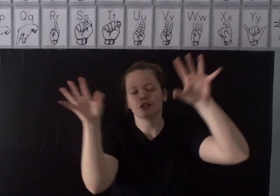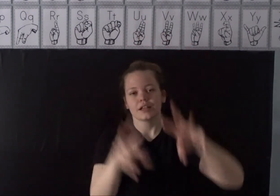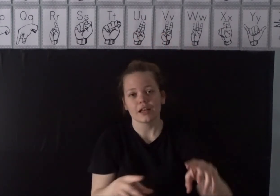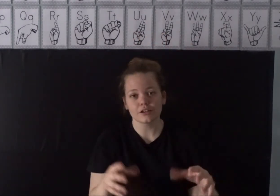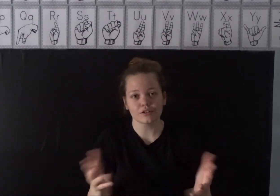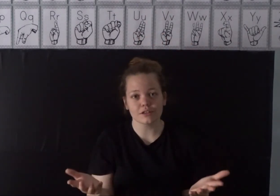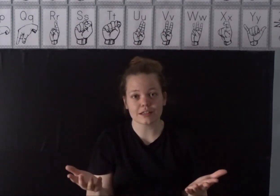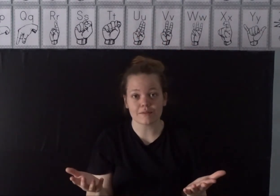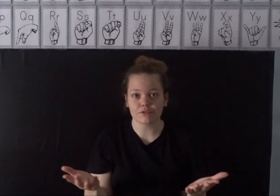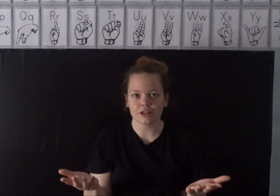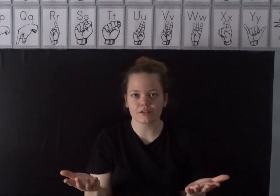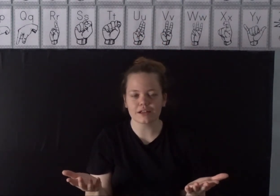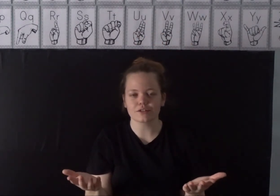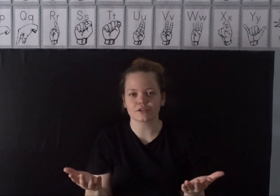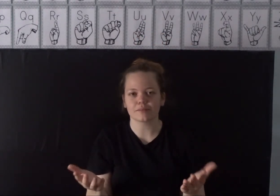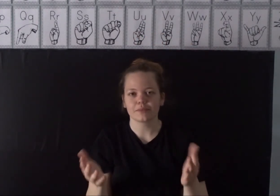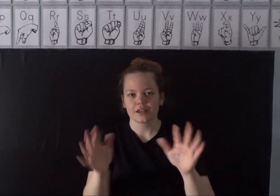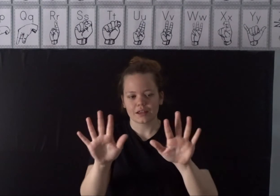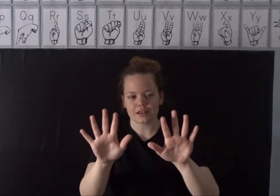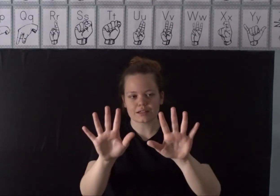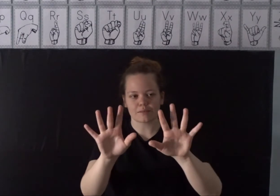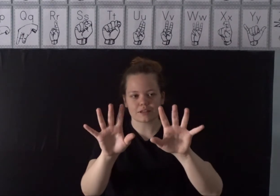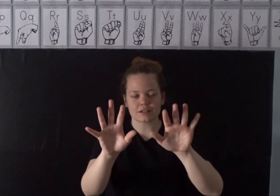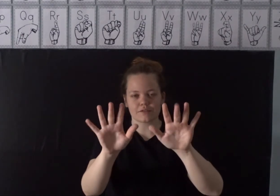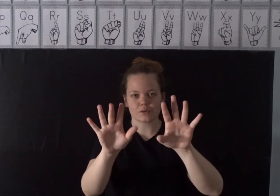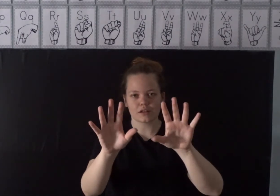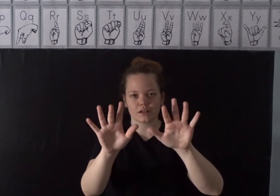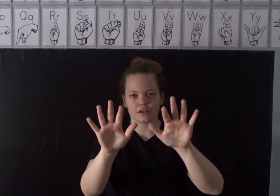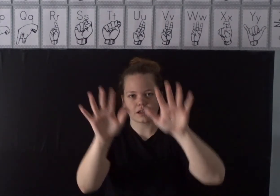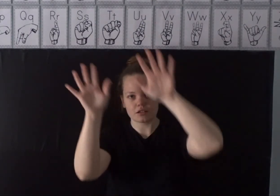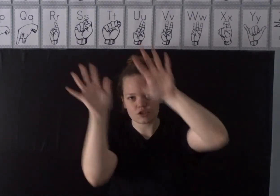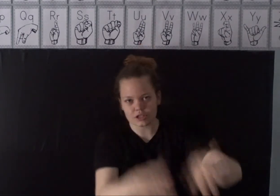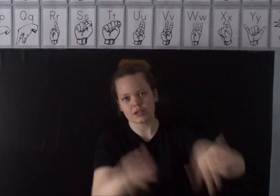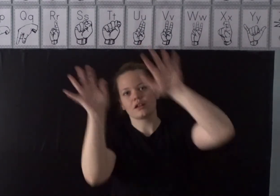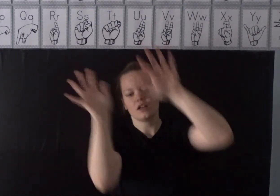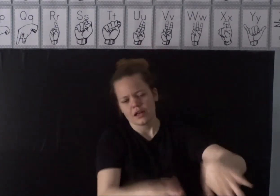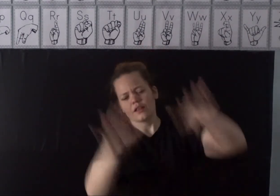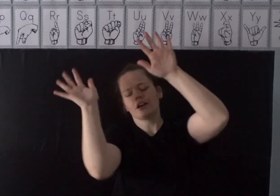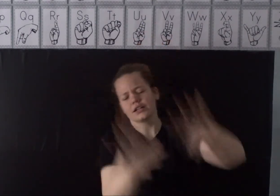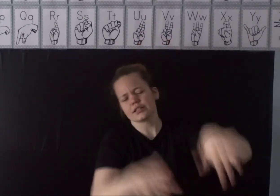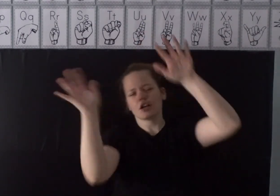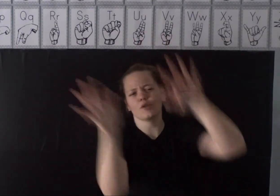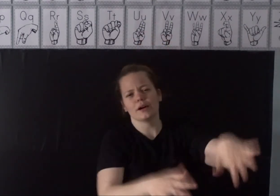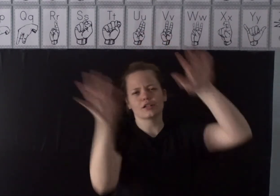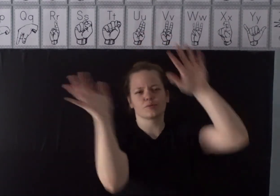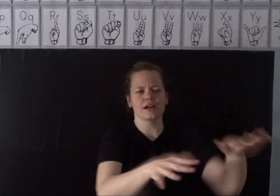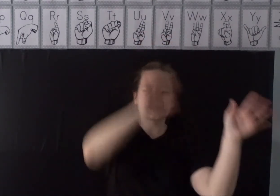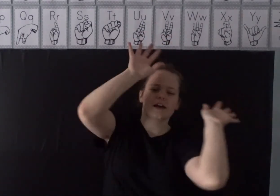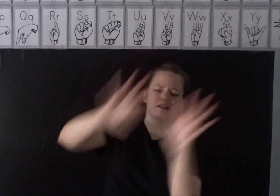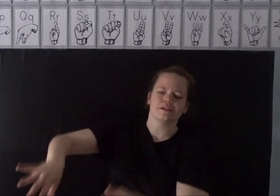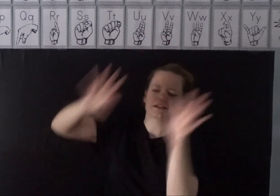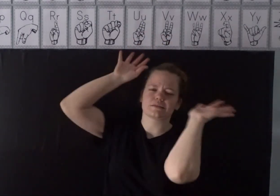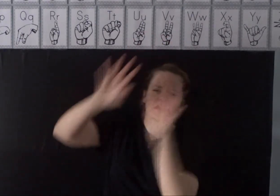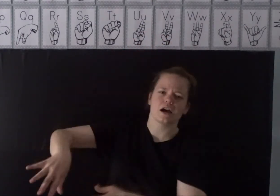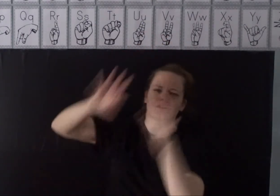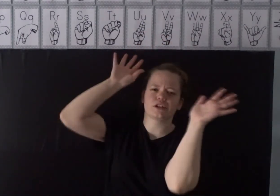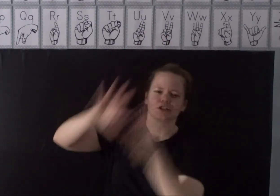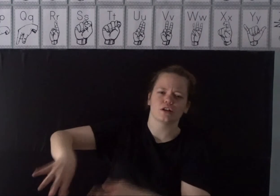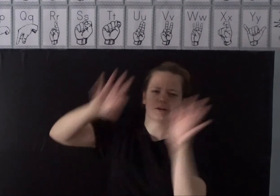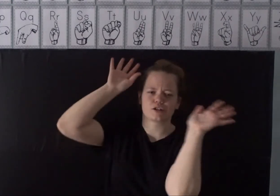And you can do the same for like a rainstorm. Except instead of twinkling your hand you are just going to there is so much rain. Mrs. Mount there is so much